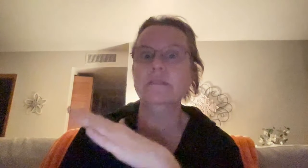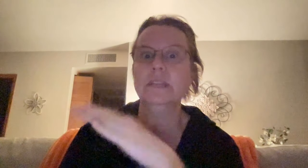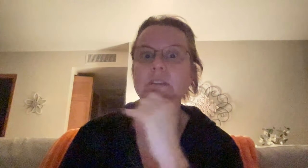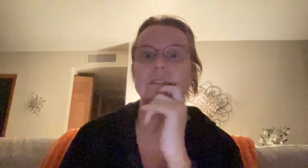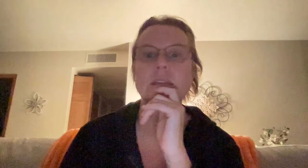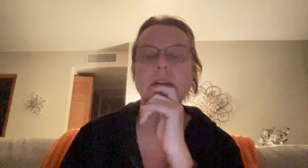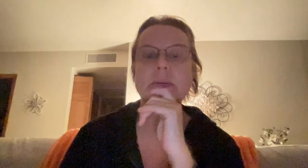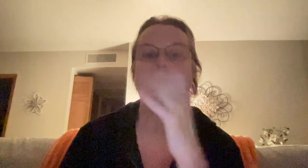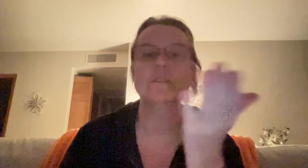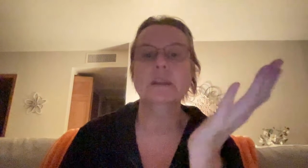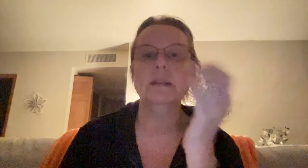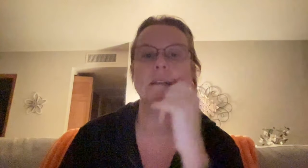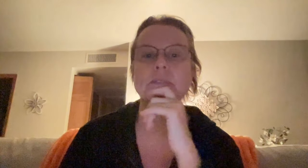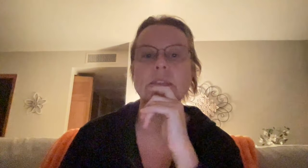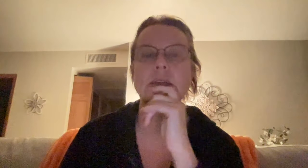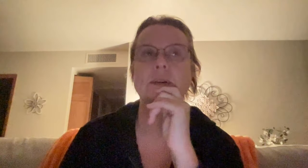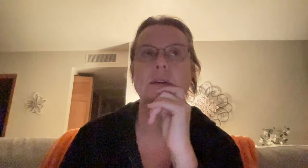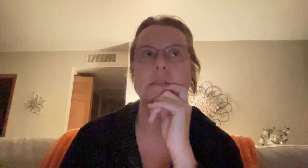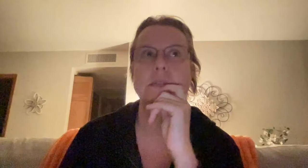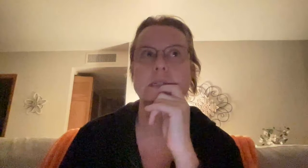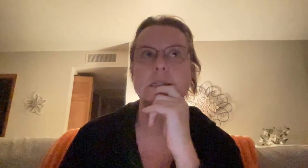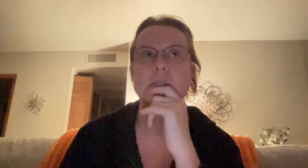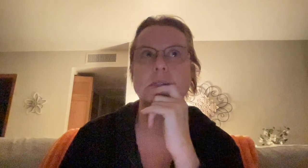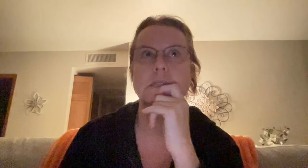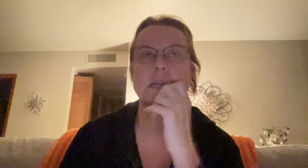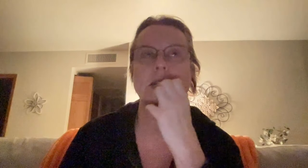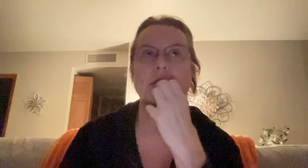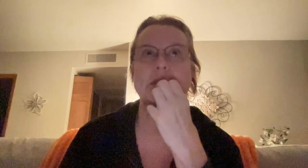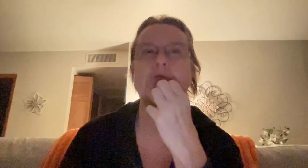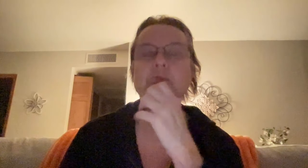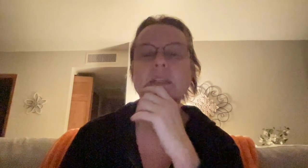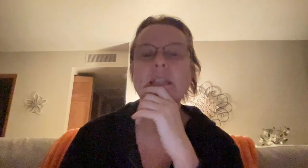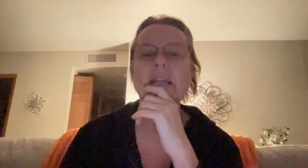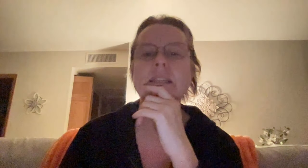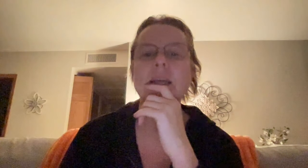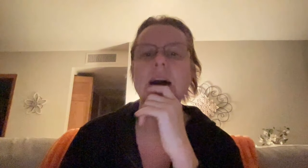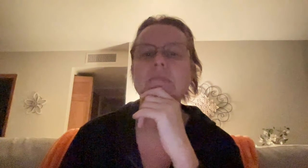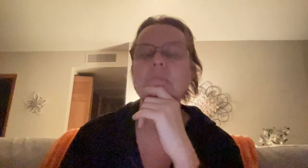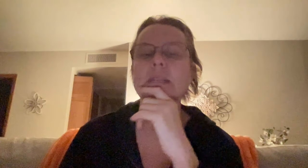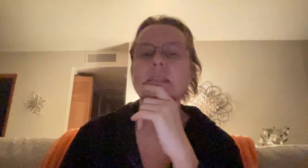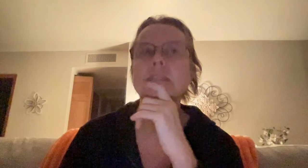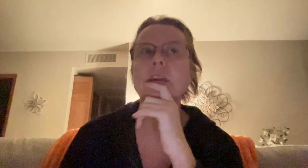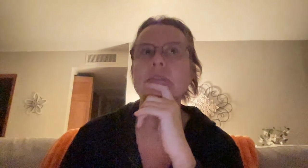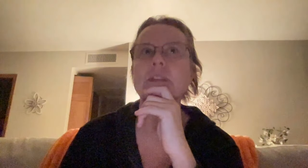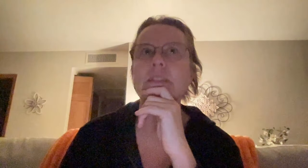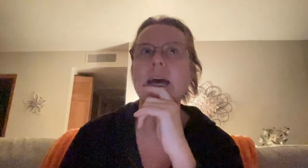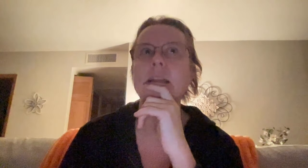feeler thing, but I don't know if anybody else feels that way or, you know, but it's really, that is, I'm coming to discover that, that